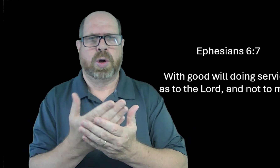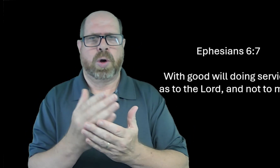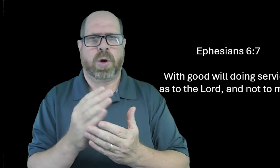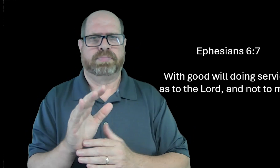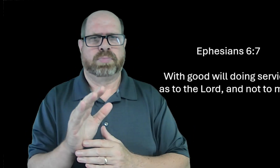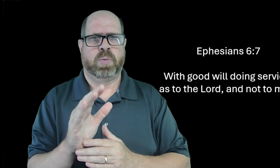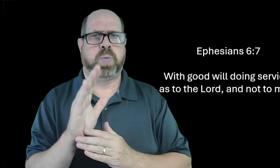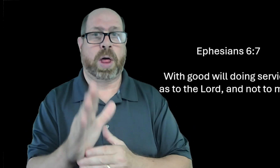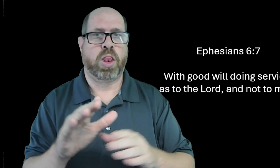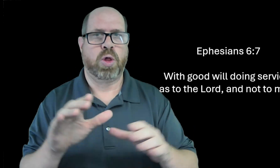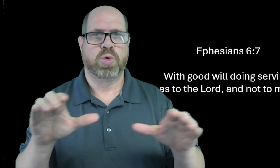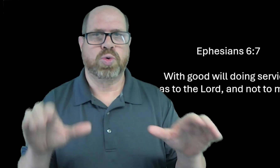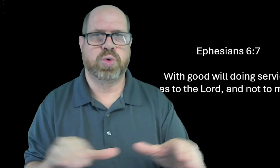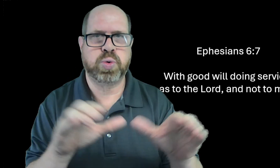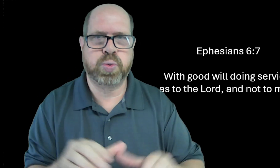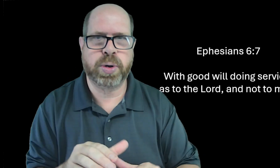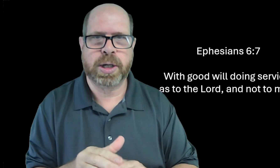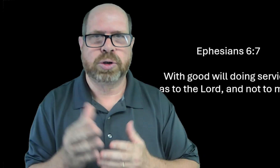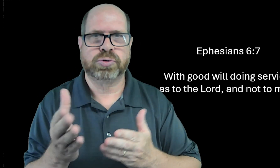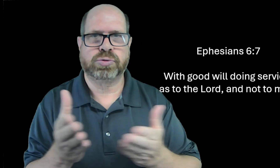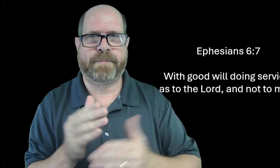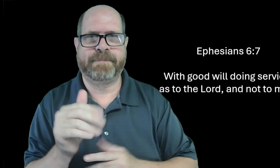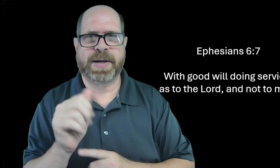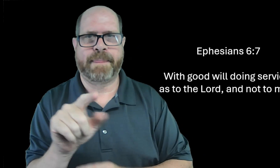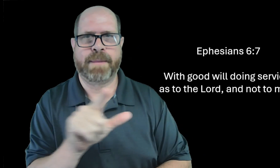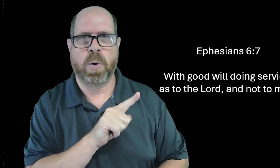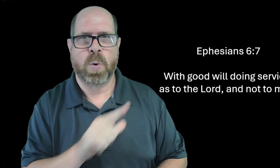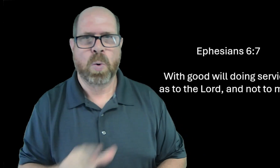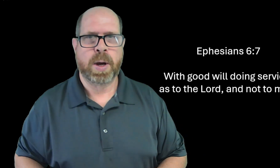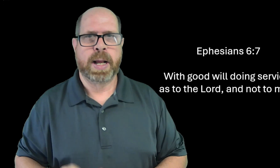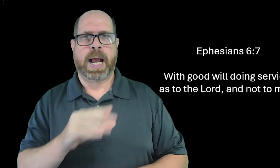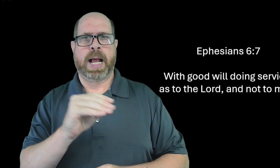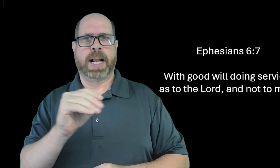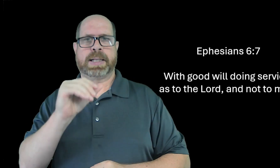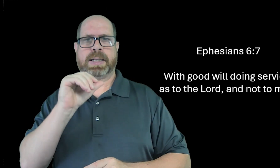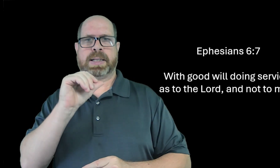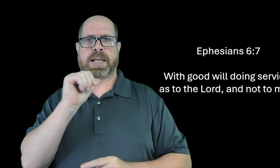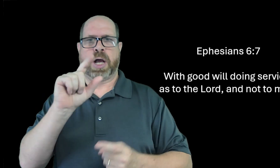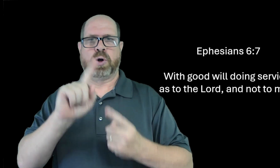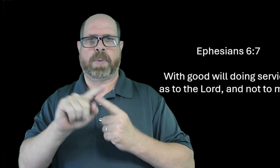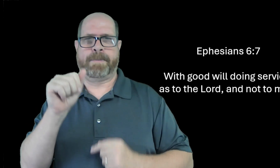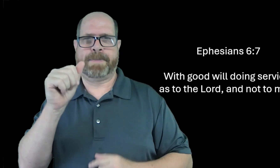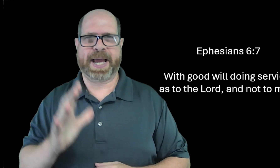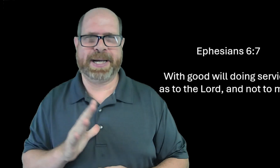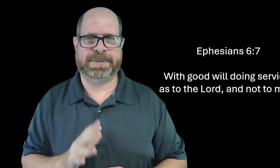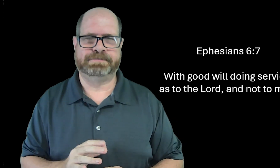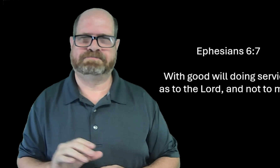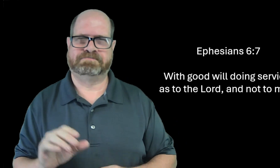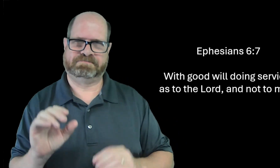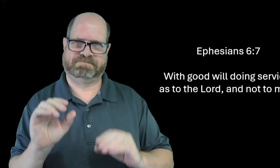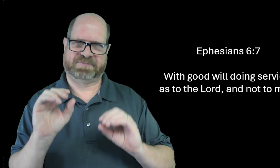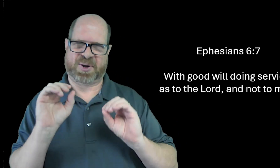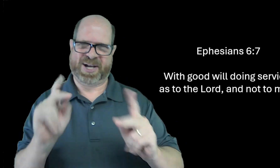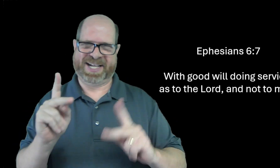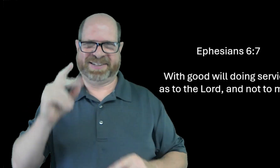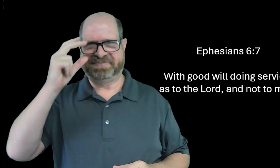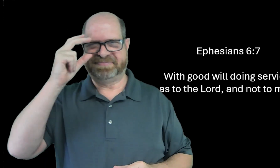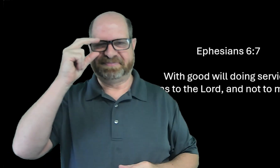with good will doing service as to the lord and not to men okay